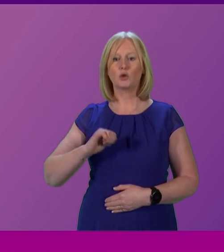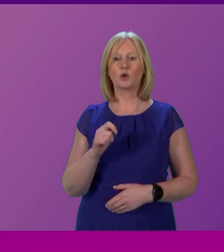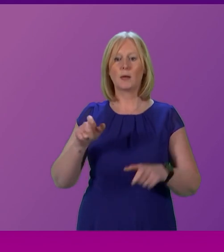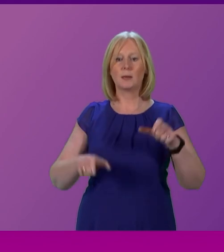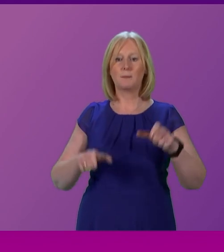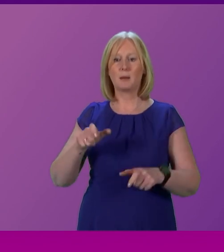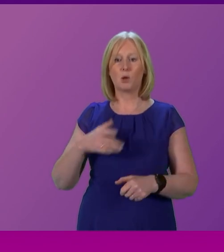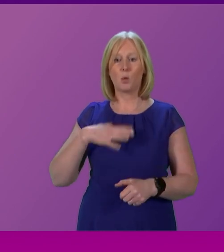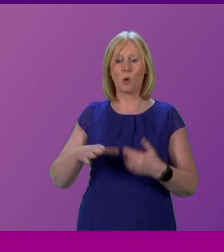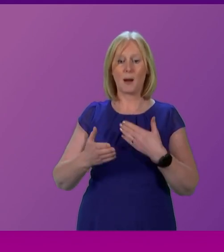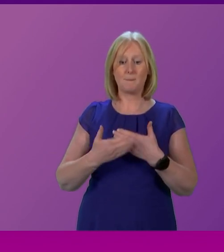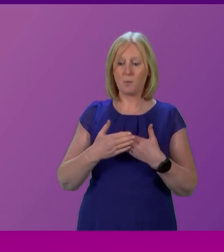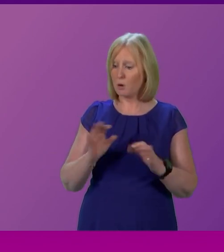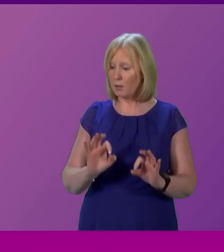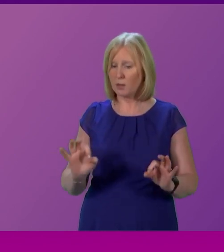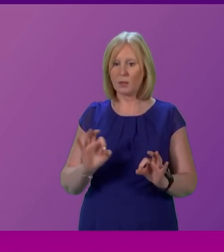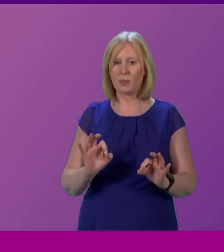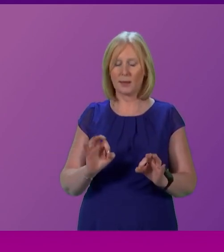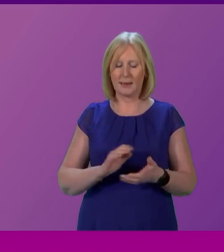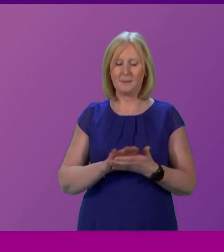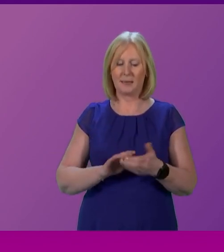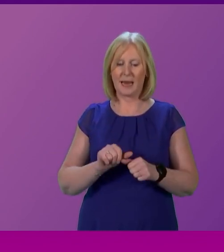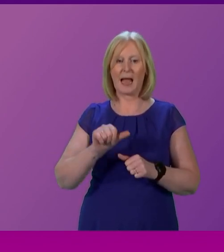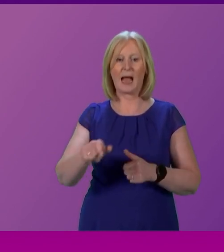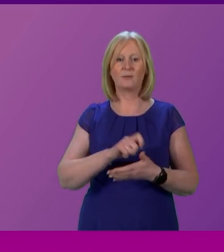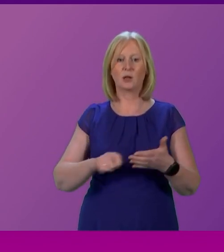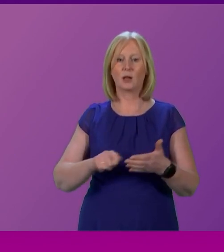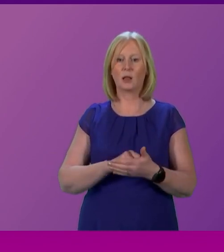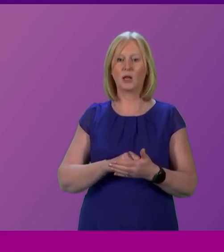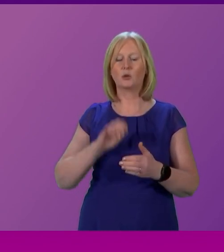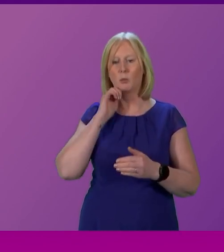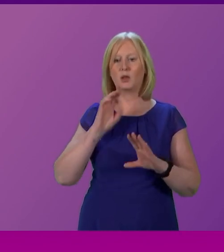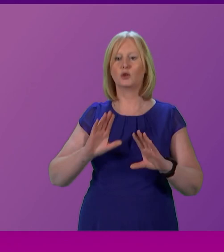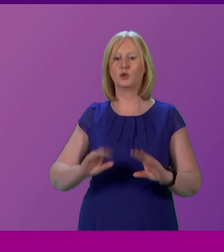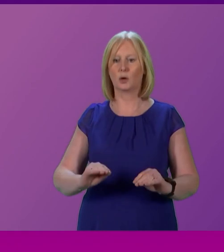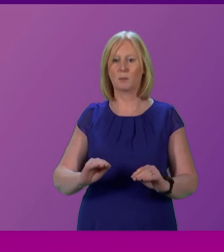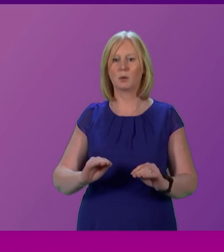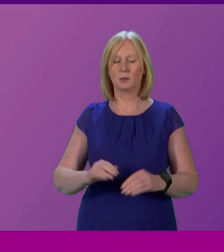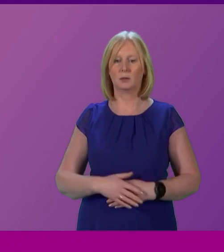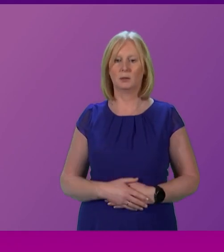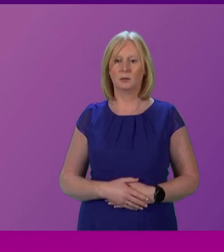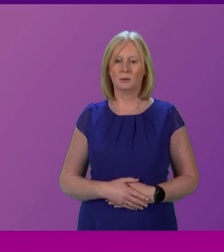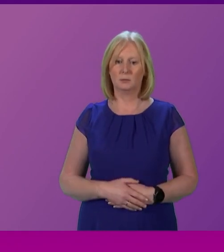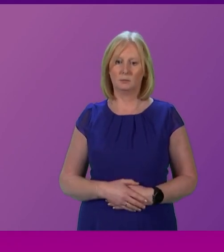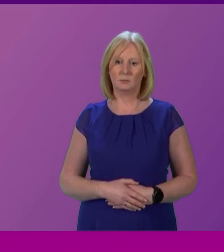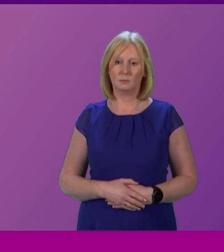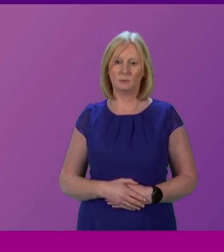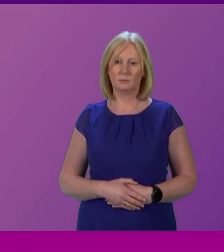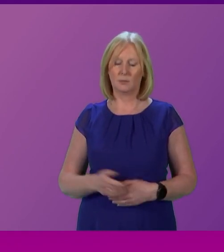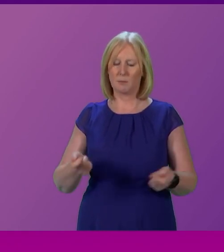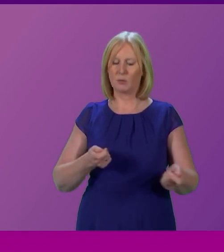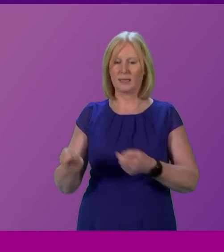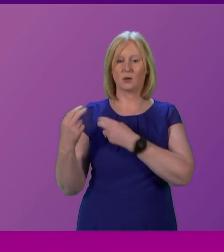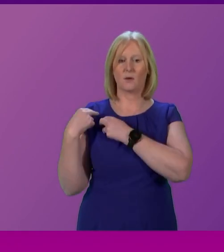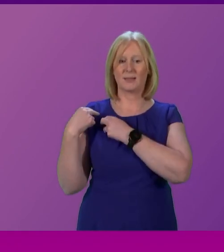do not want more, we shall not win elections after that. It is a simple matter of democracy. President Officer, it is a